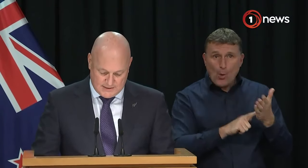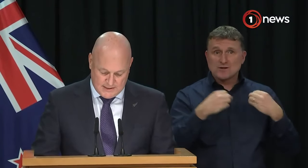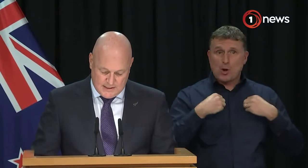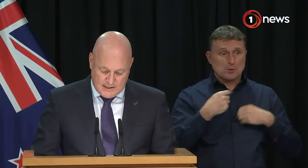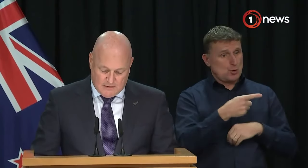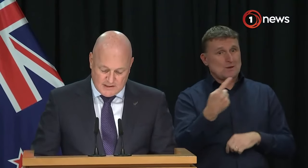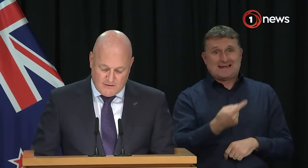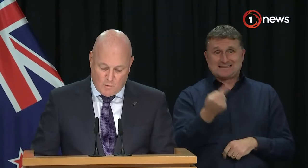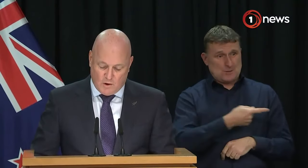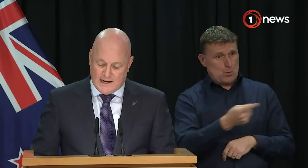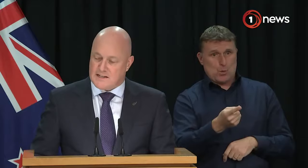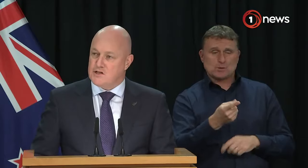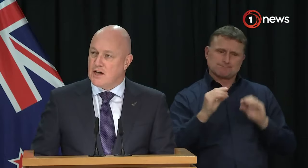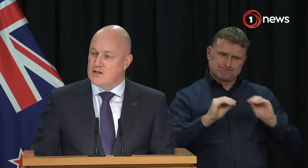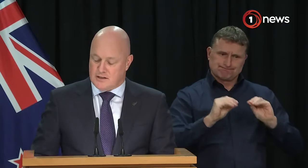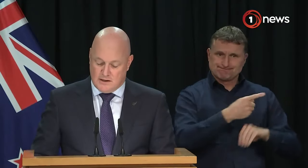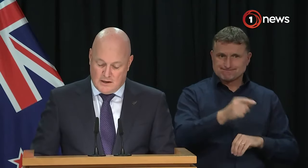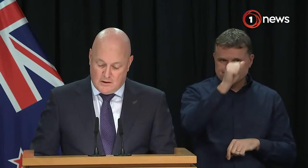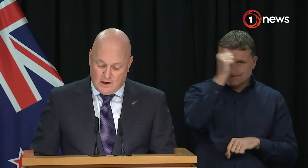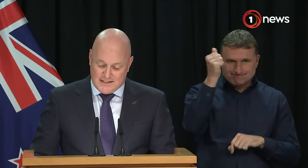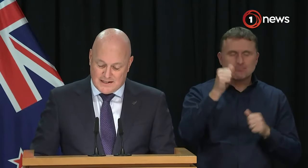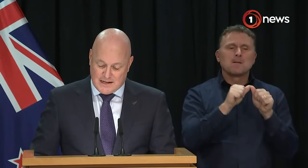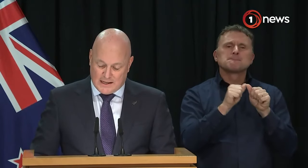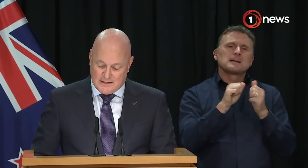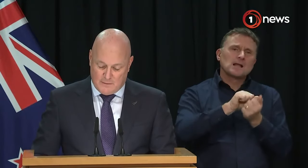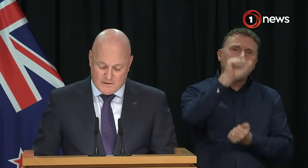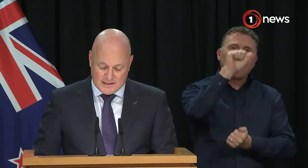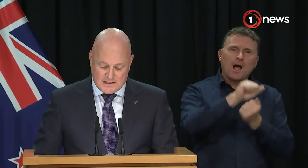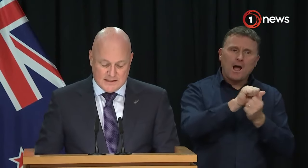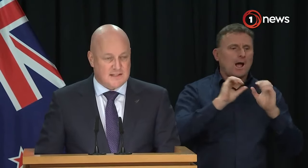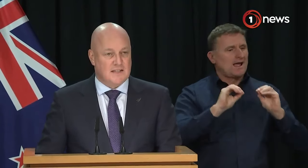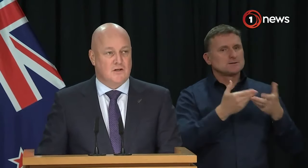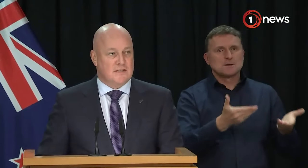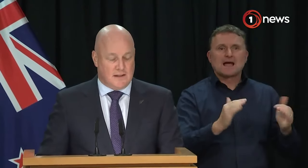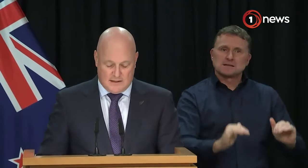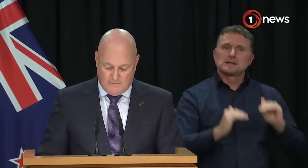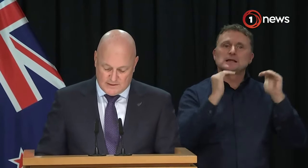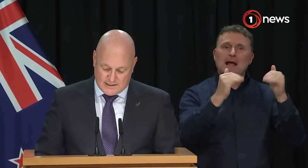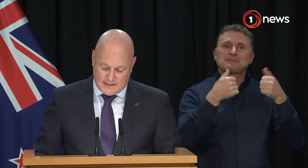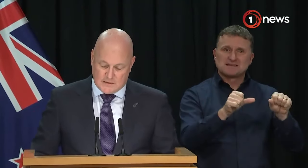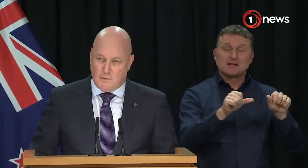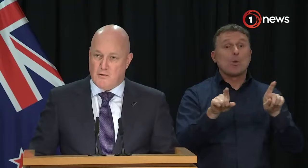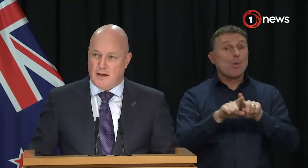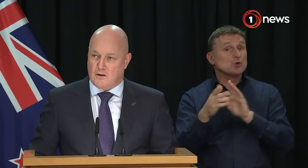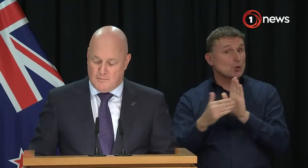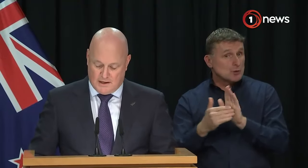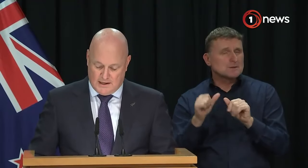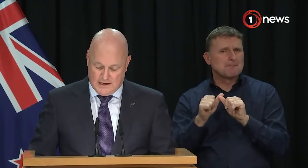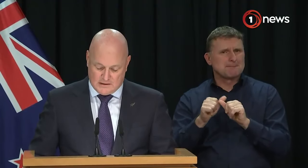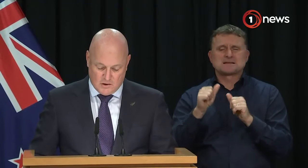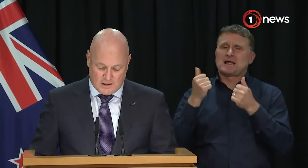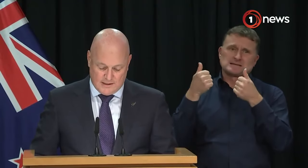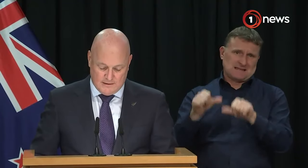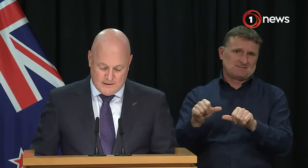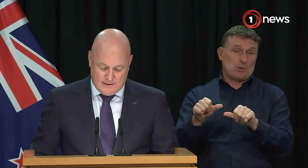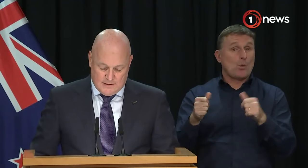engineers. And receiving a world-class education not only sets our kids up for success it sets New Zealand up for success both economically